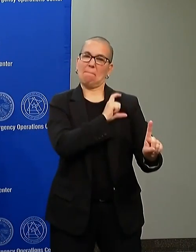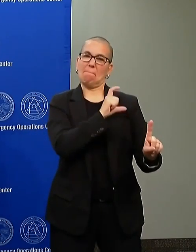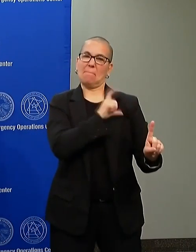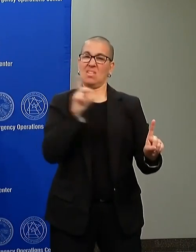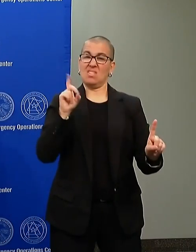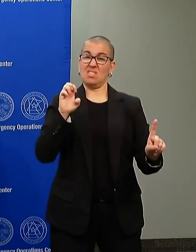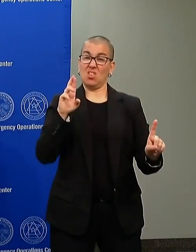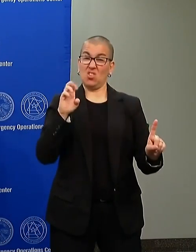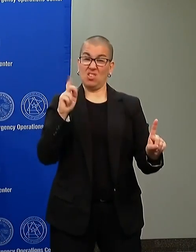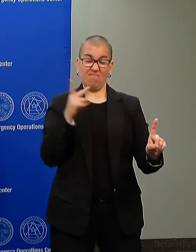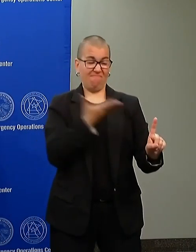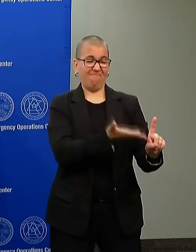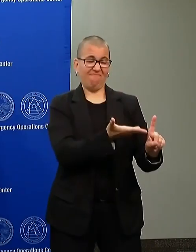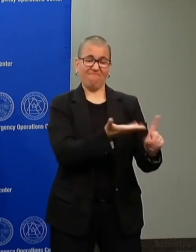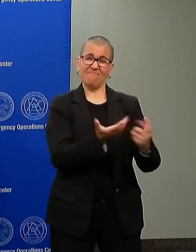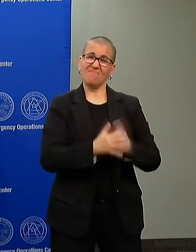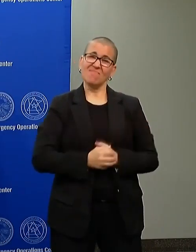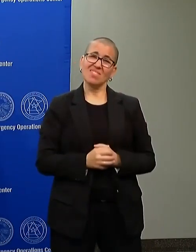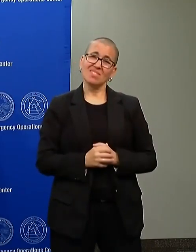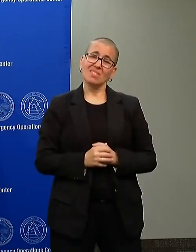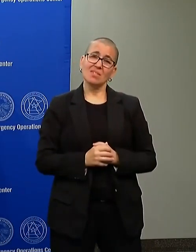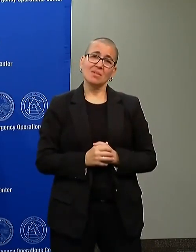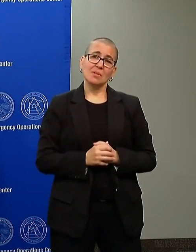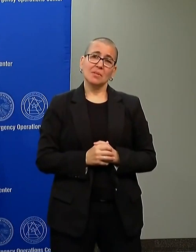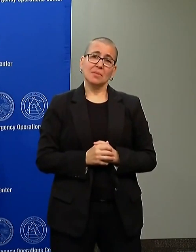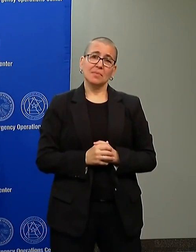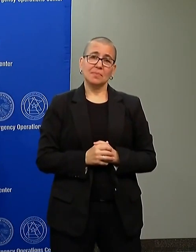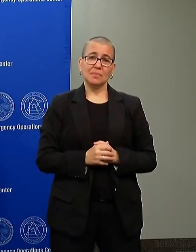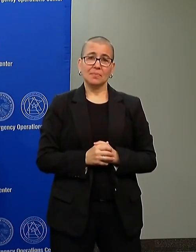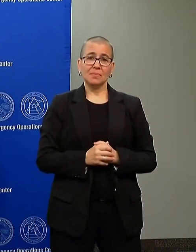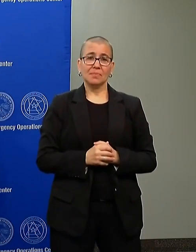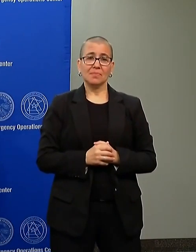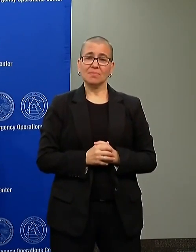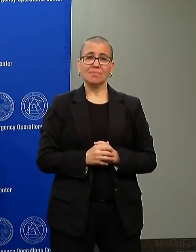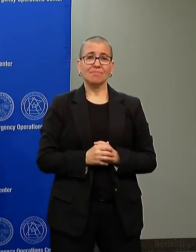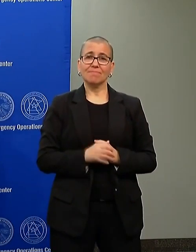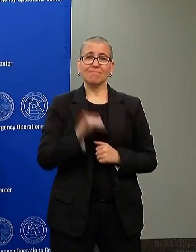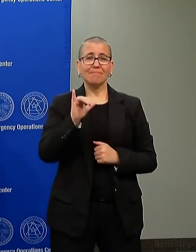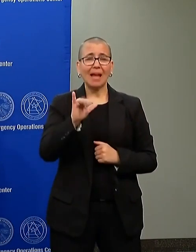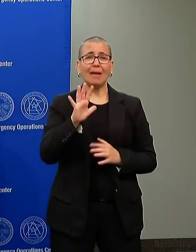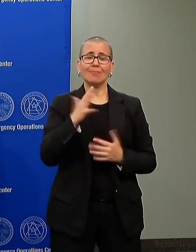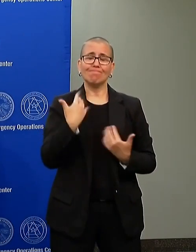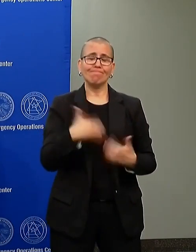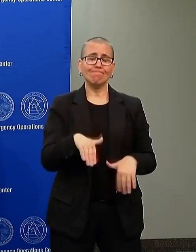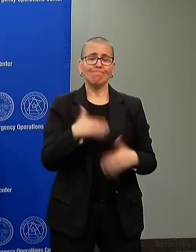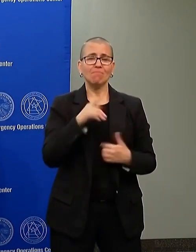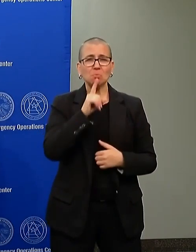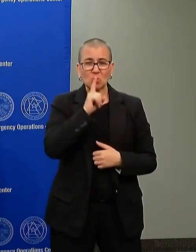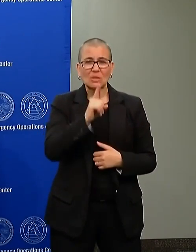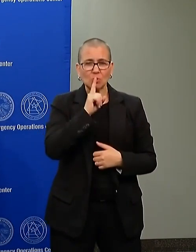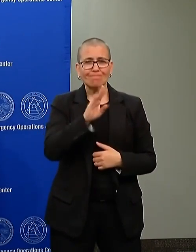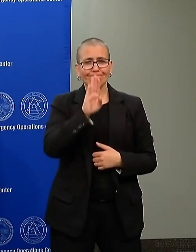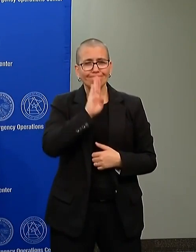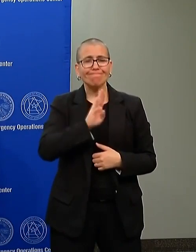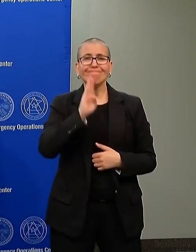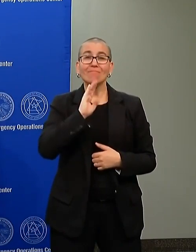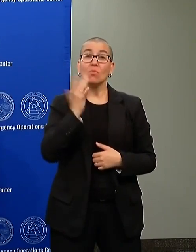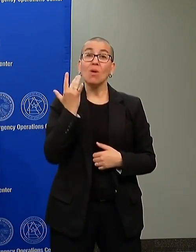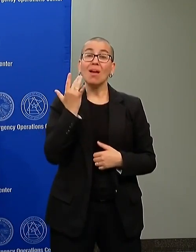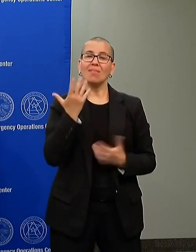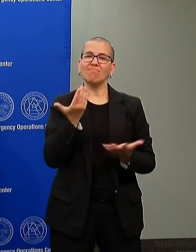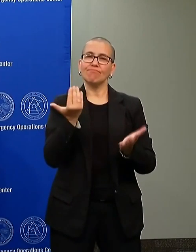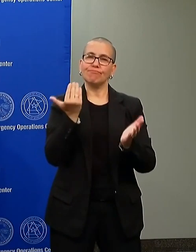And the frustration that time and time again we've seen